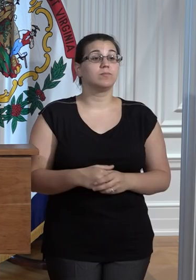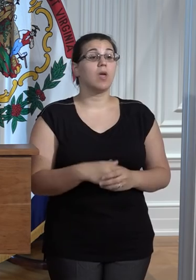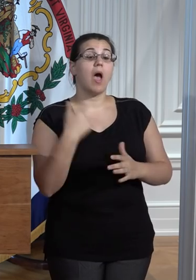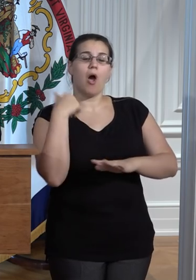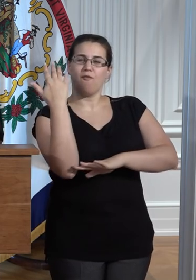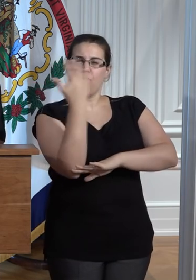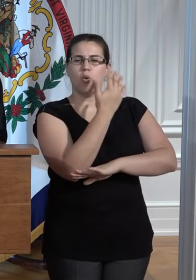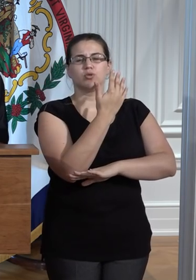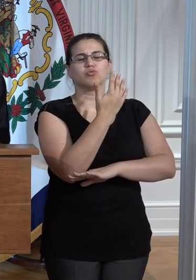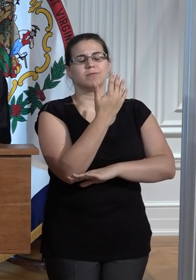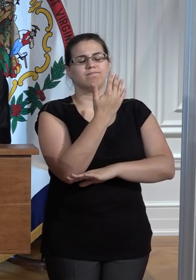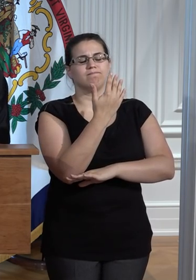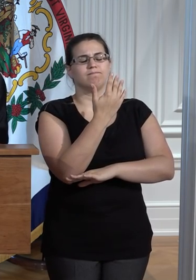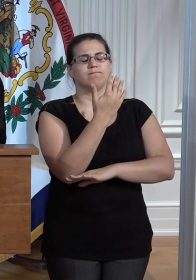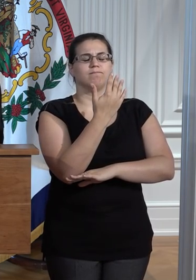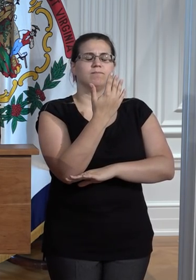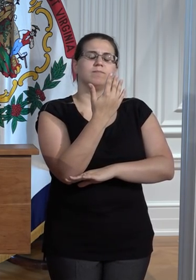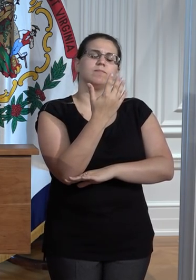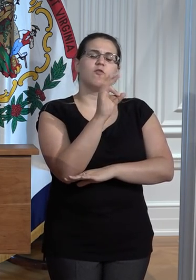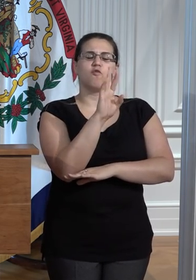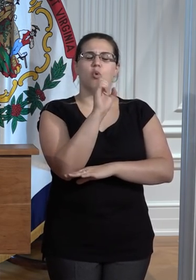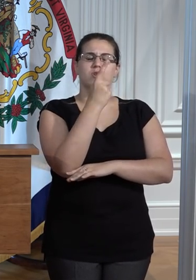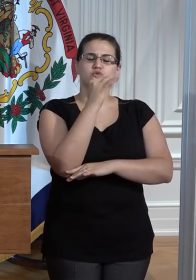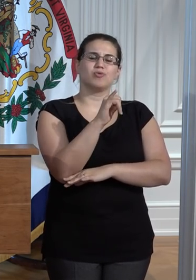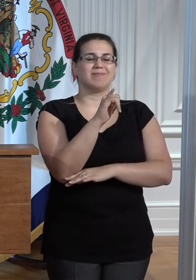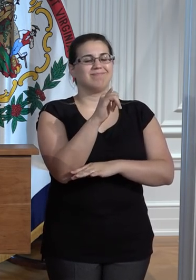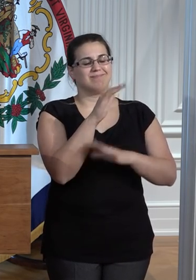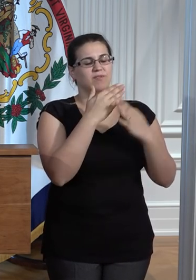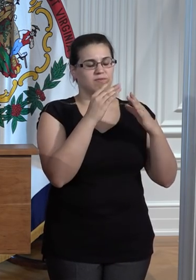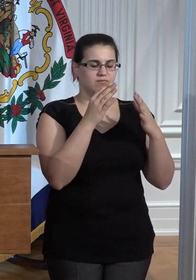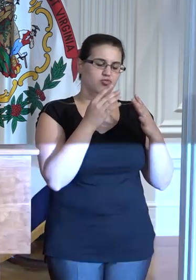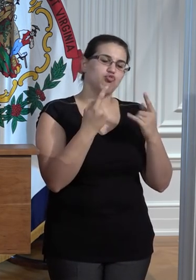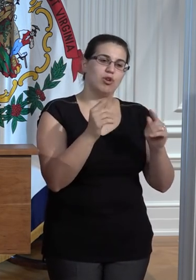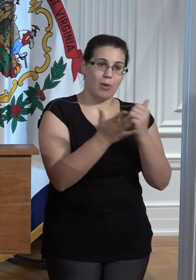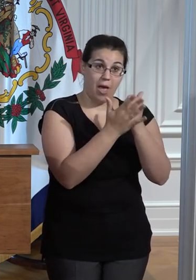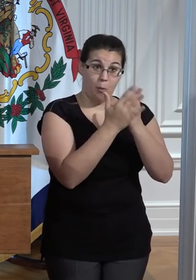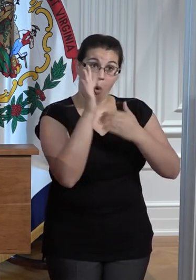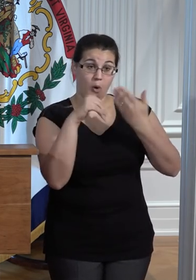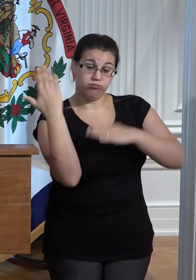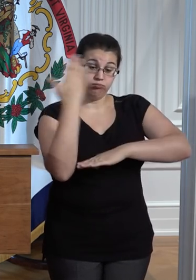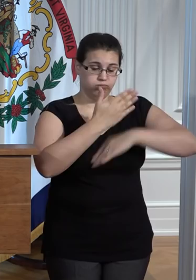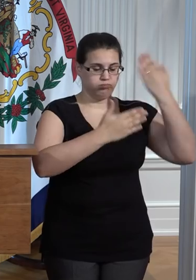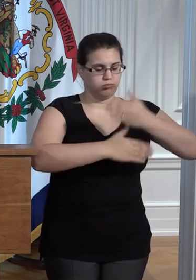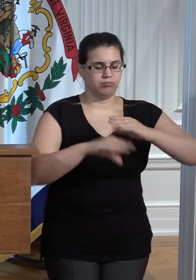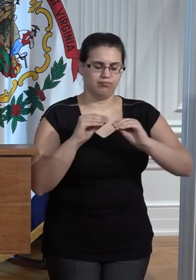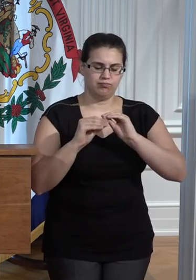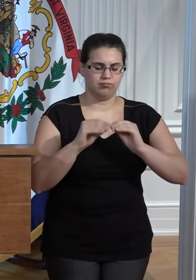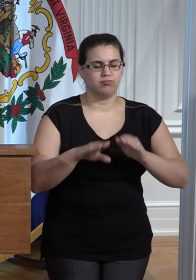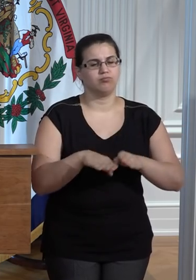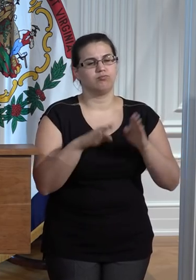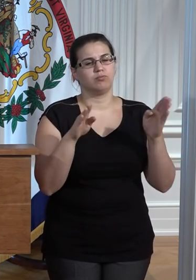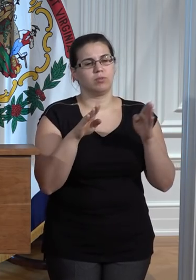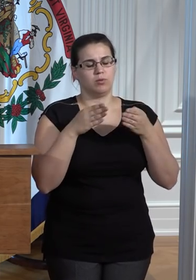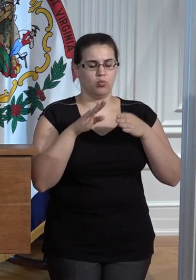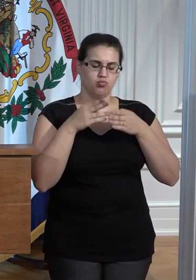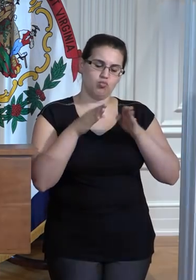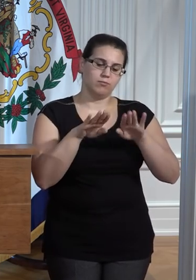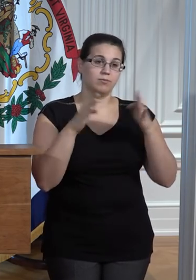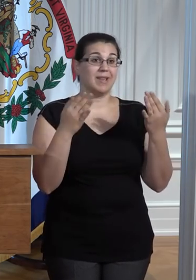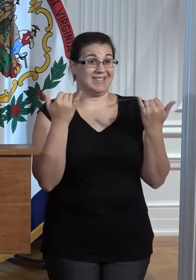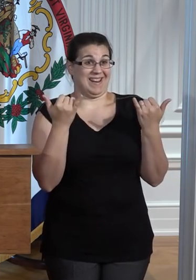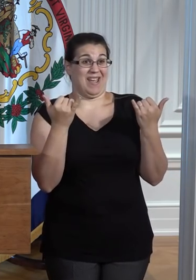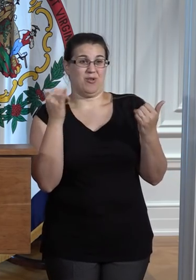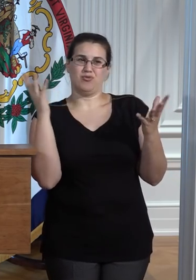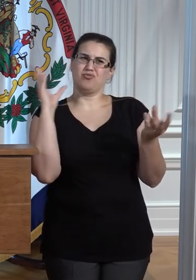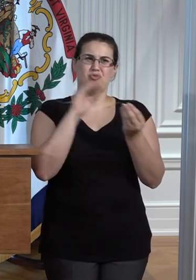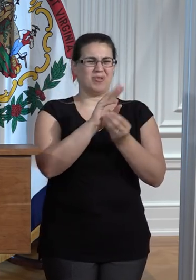is working hard to assist with clearing downed trees. The division of highways reports that we currently have 60 road